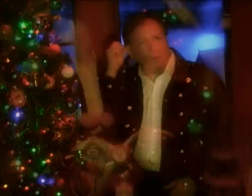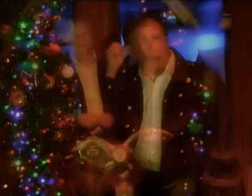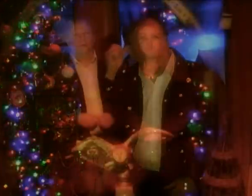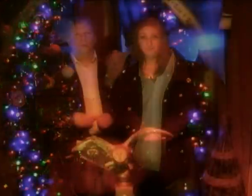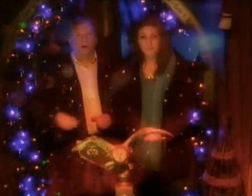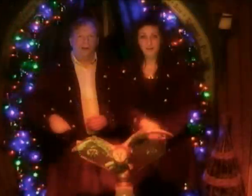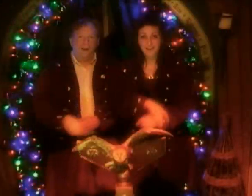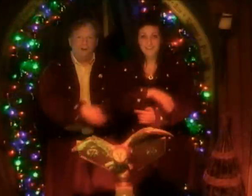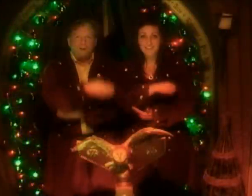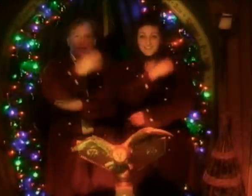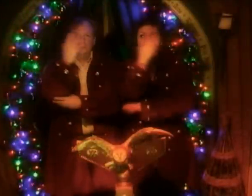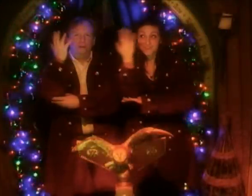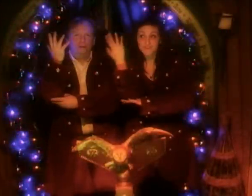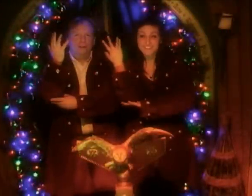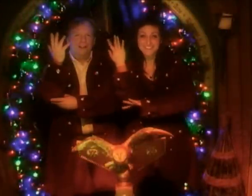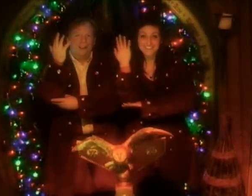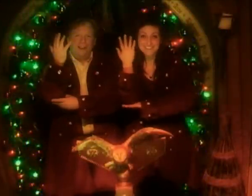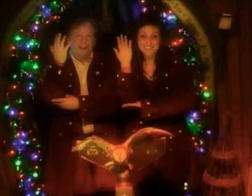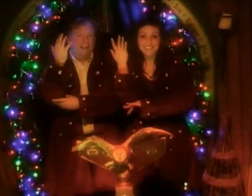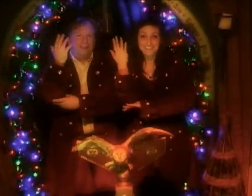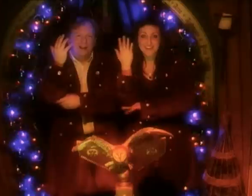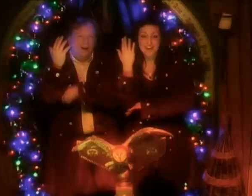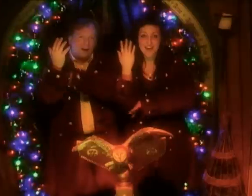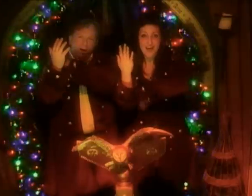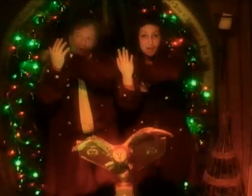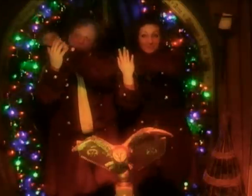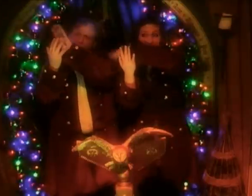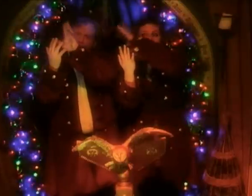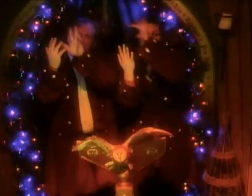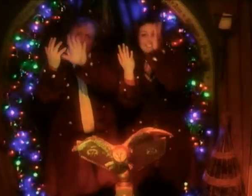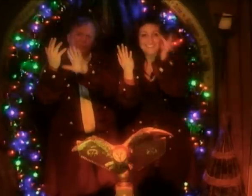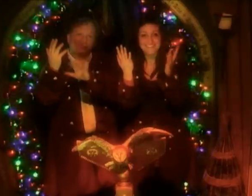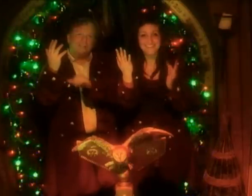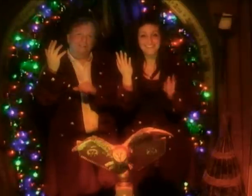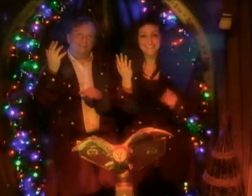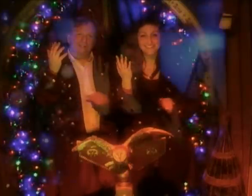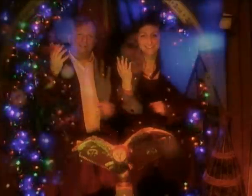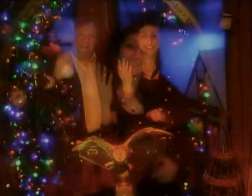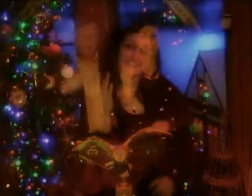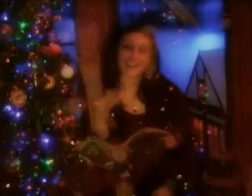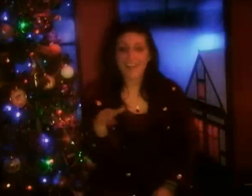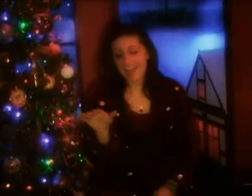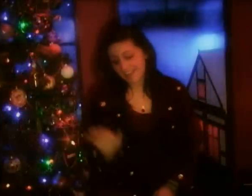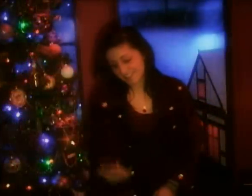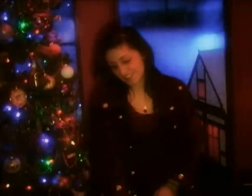Where the treetops glisten And